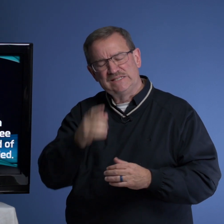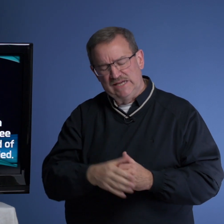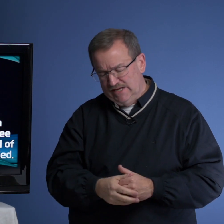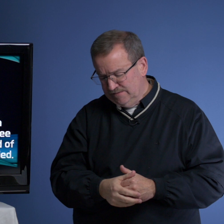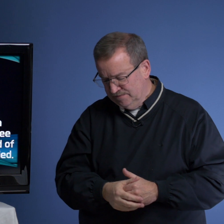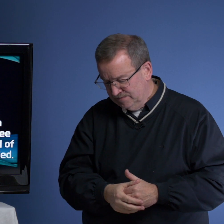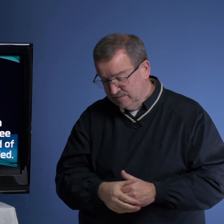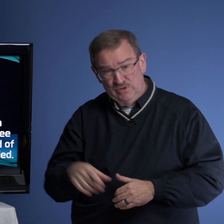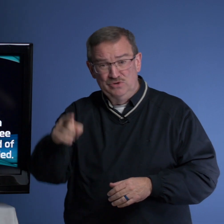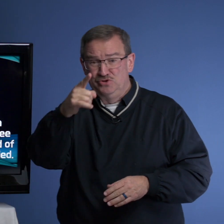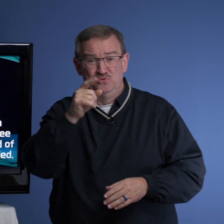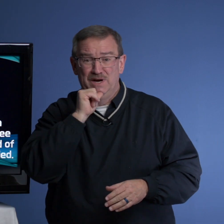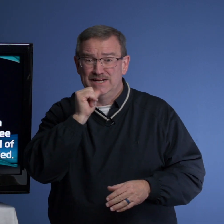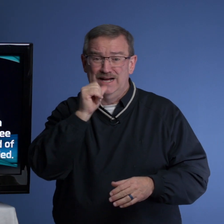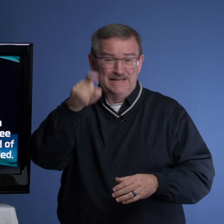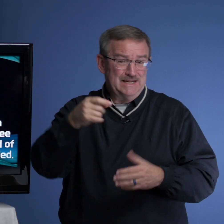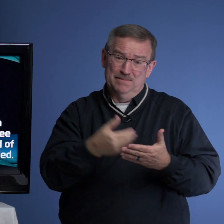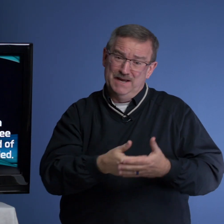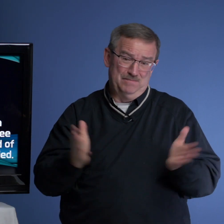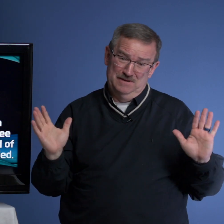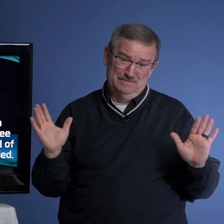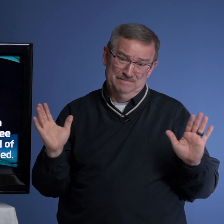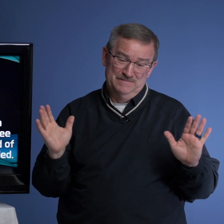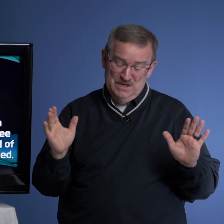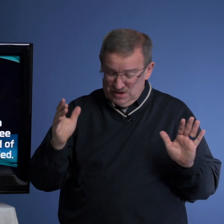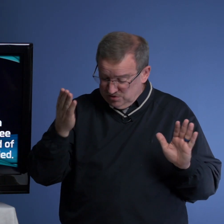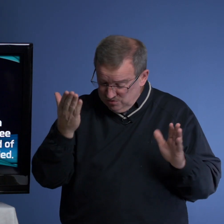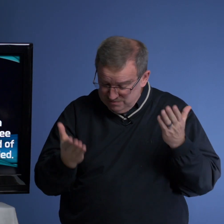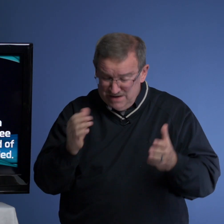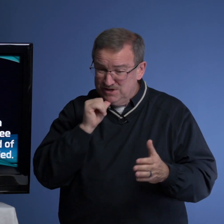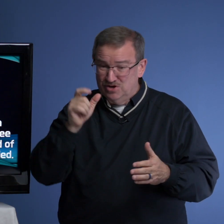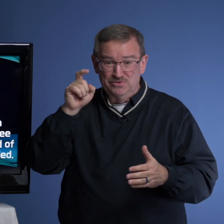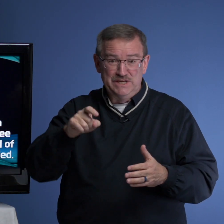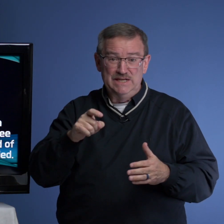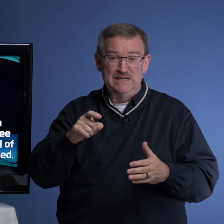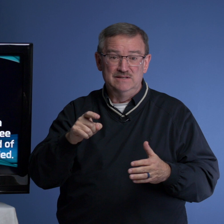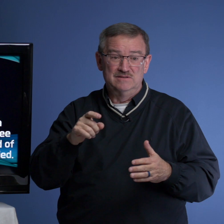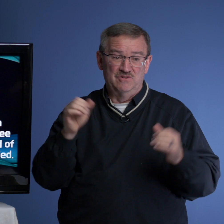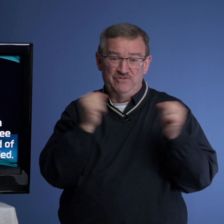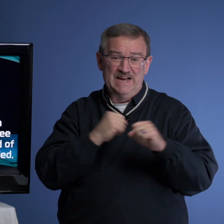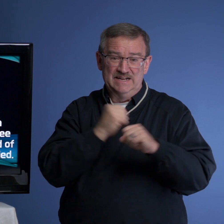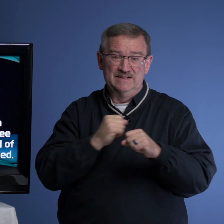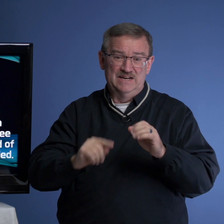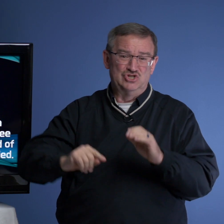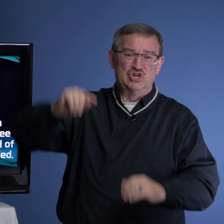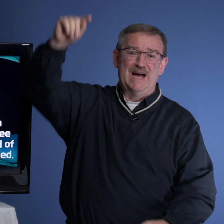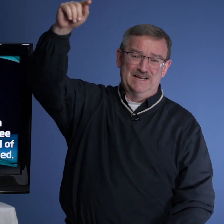saying? You might not need a baby. You maybe don't need to fight a giant.